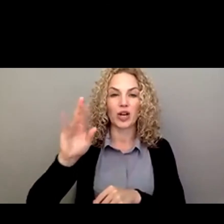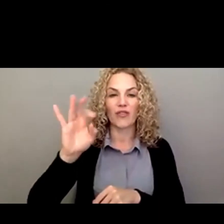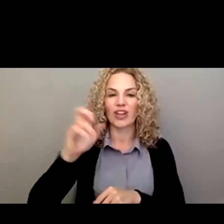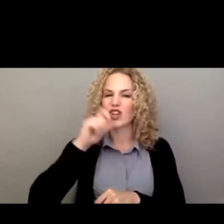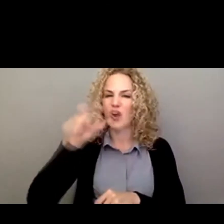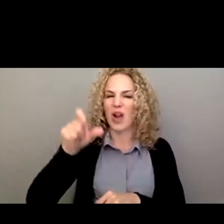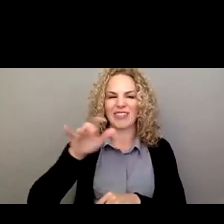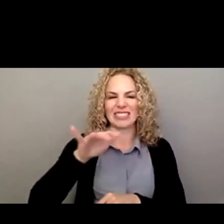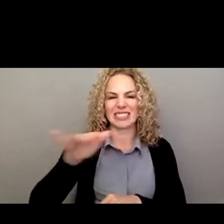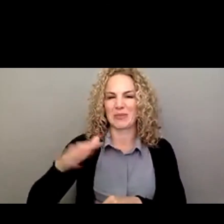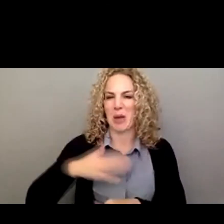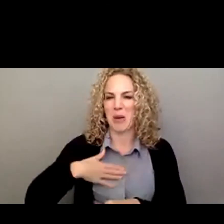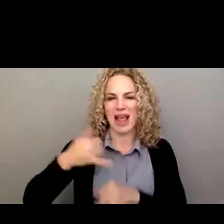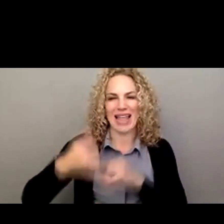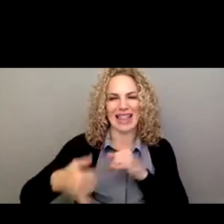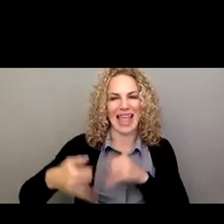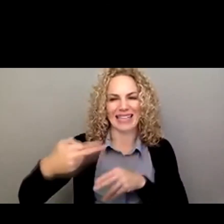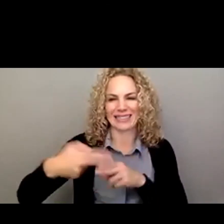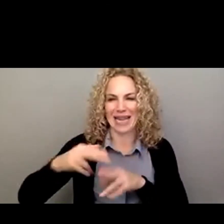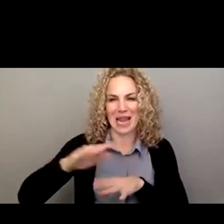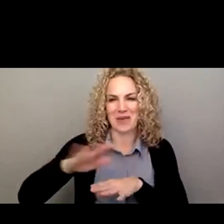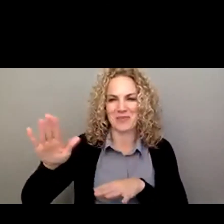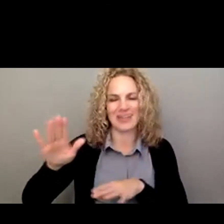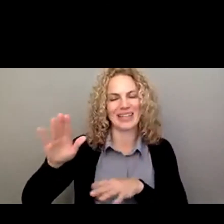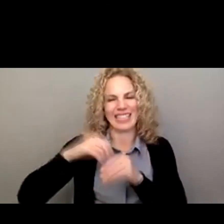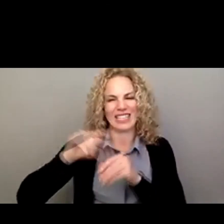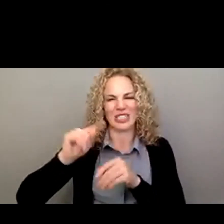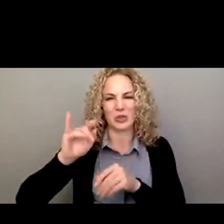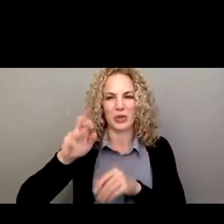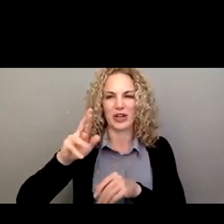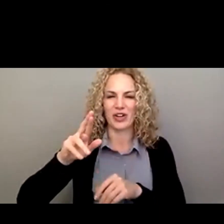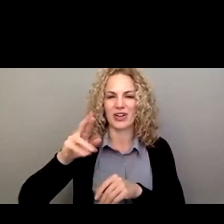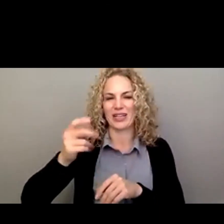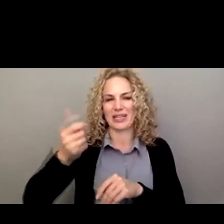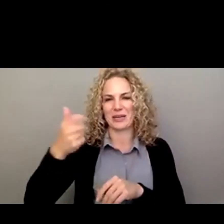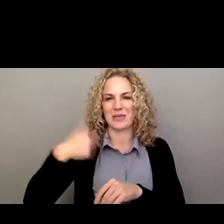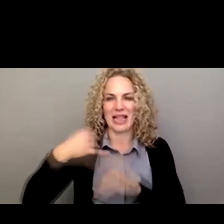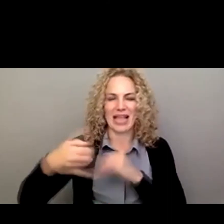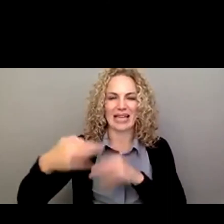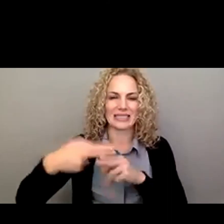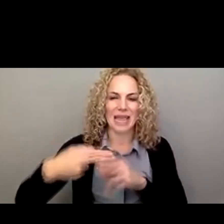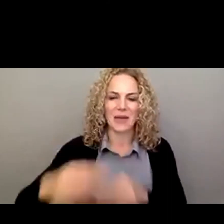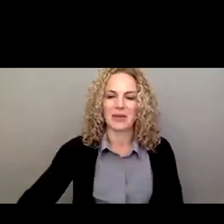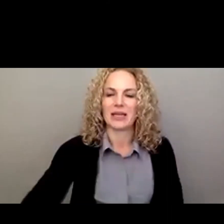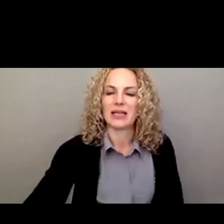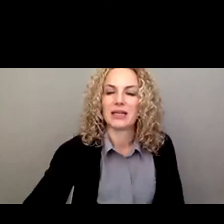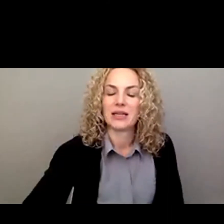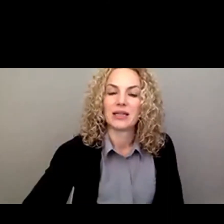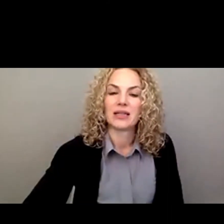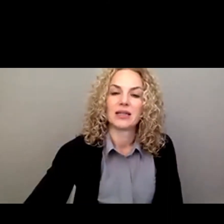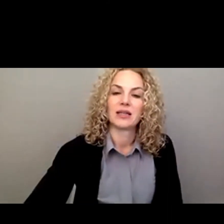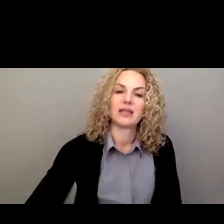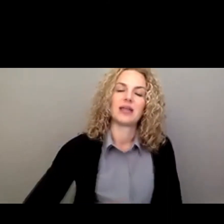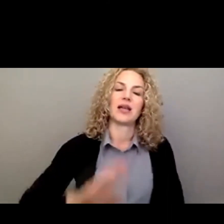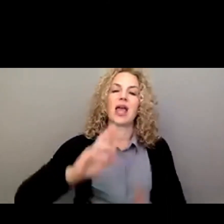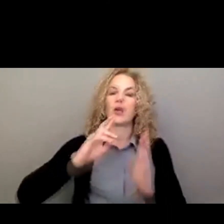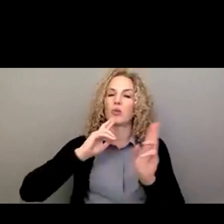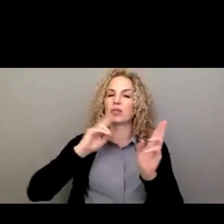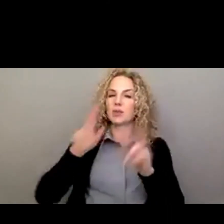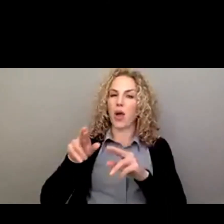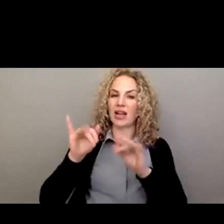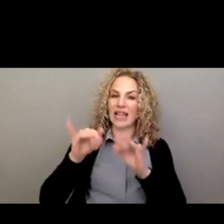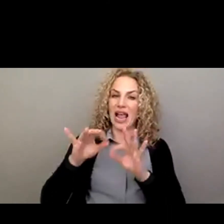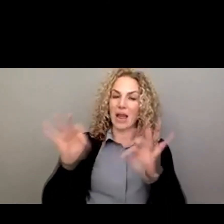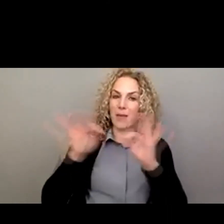to find me on Twitter. But, you know, I'll just say in response to the really important point